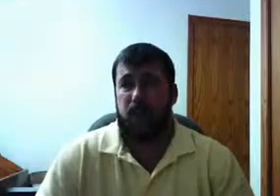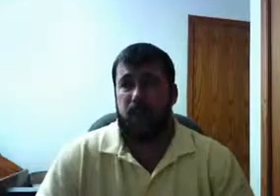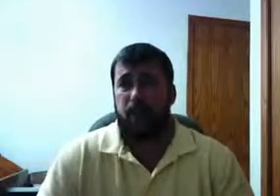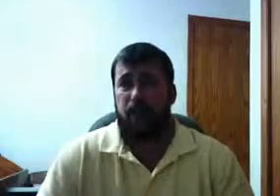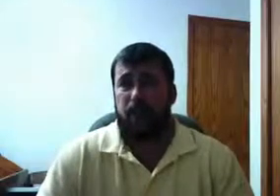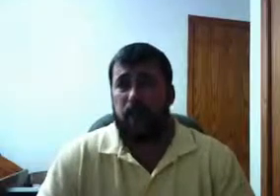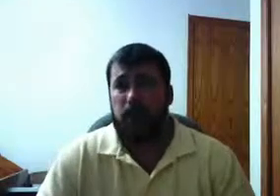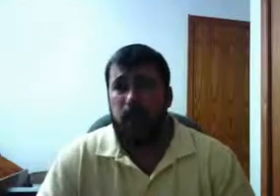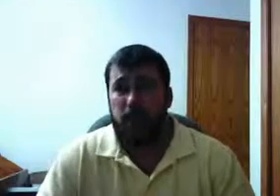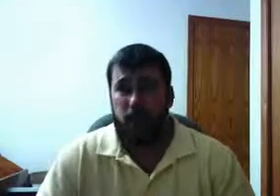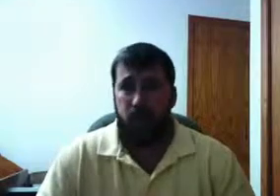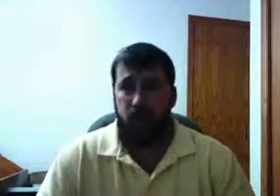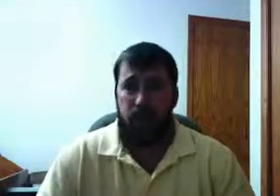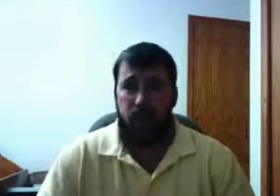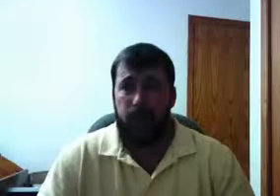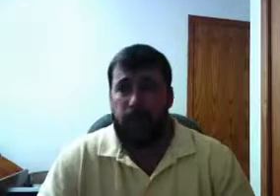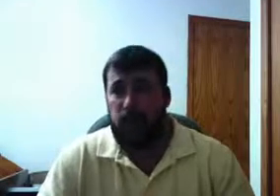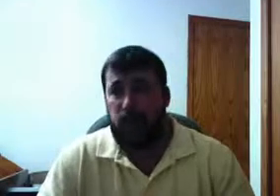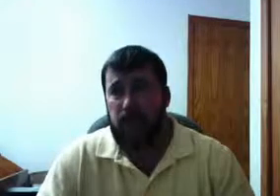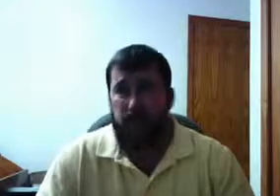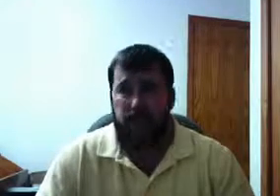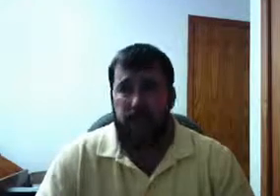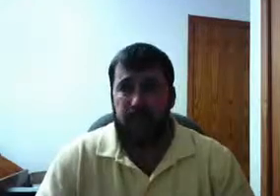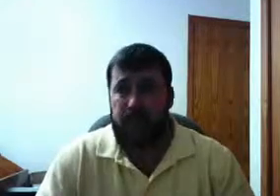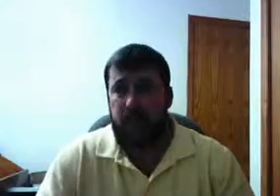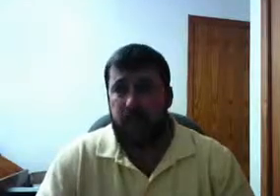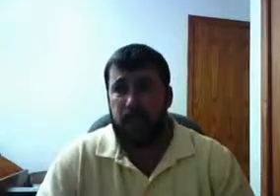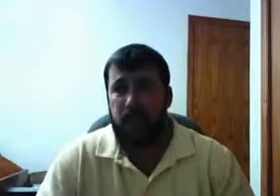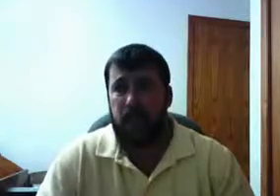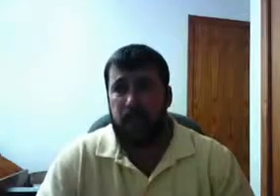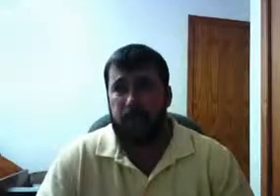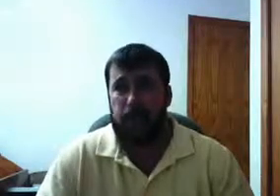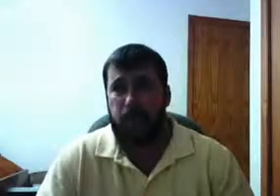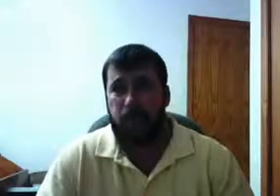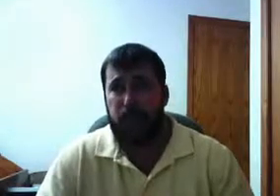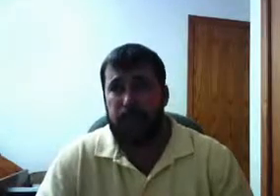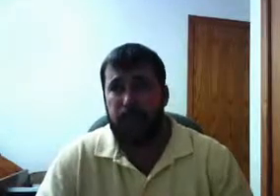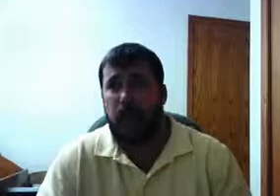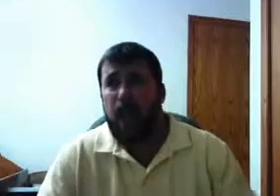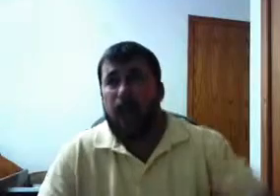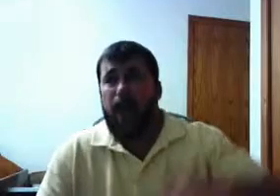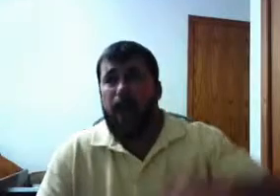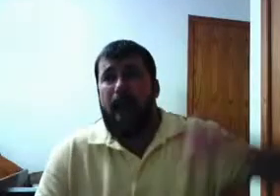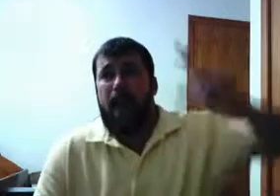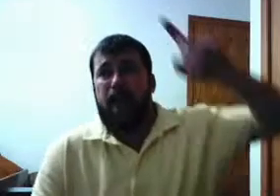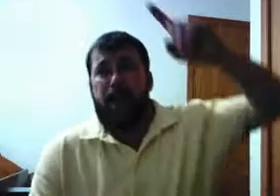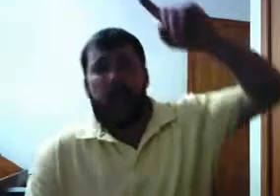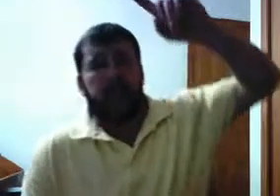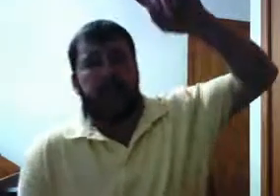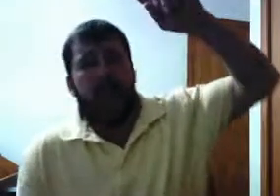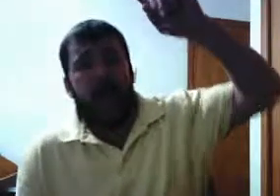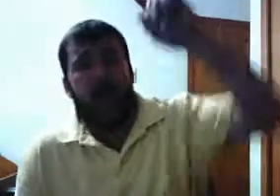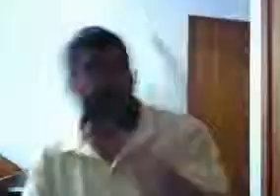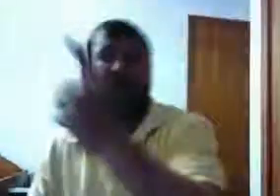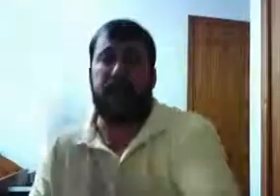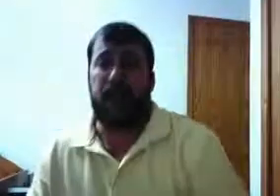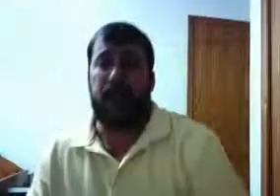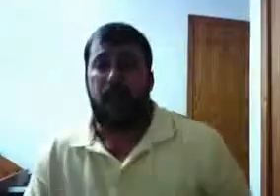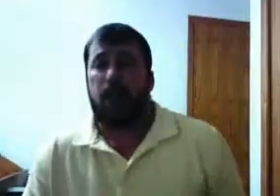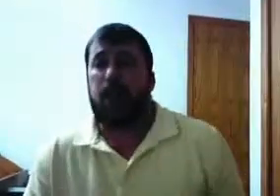most dangerous advantage ever placed in the hands of the special privilege class by any government that ever existed. Even the